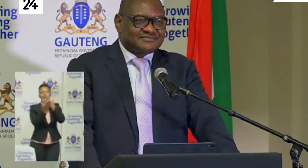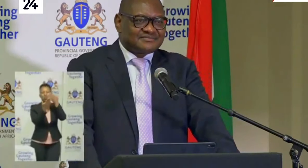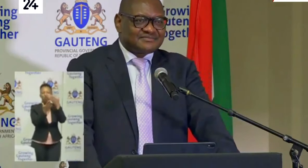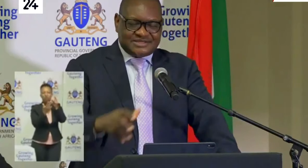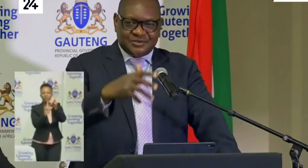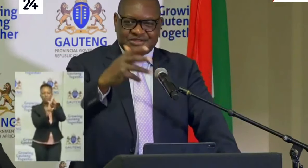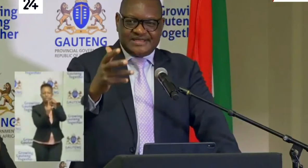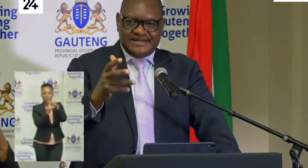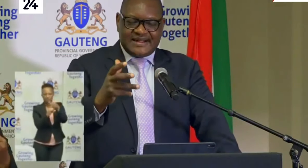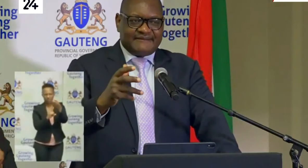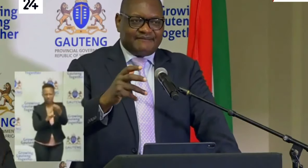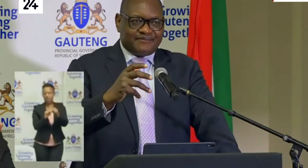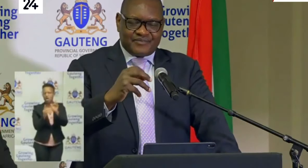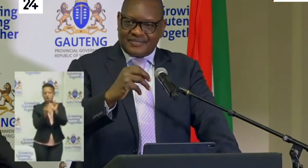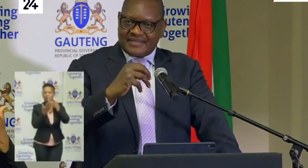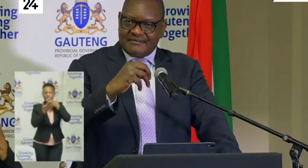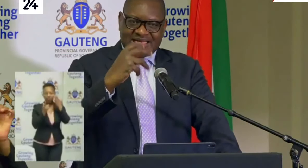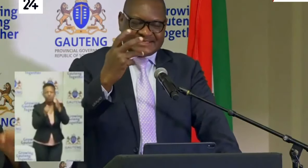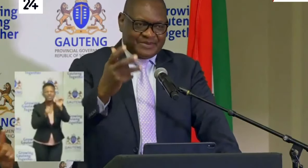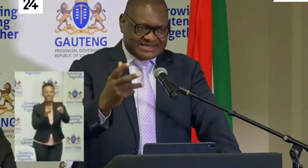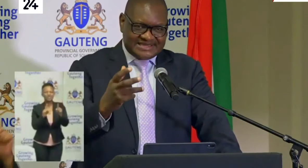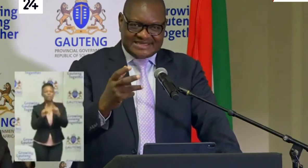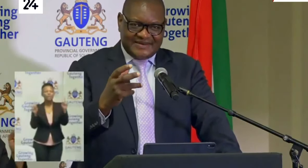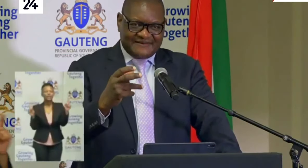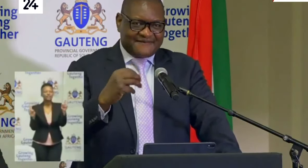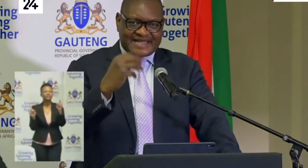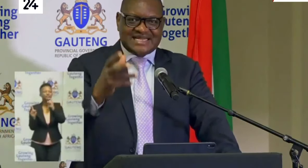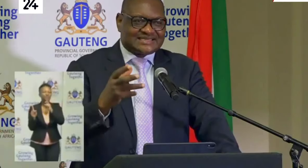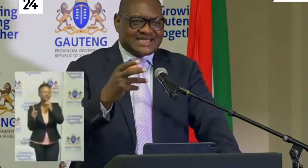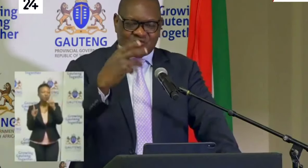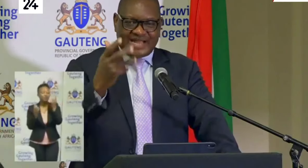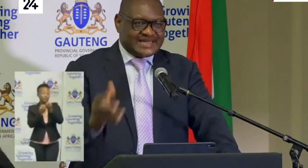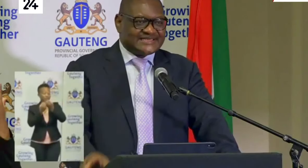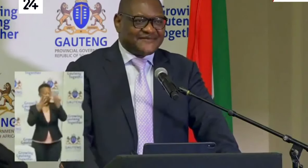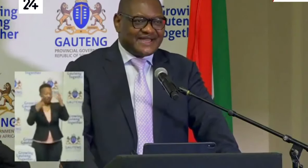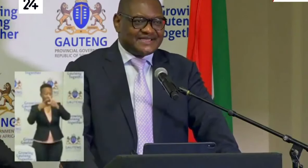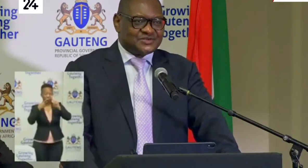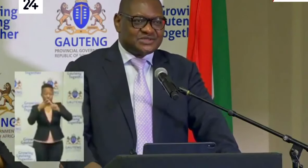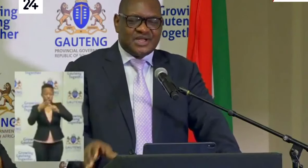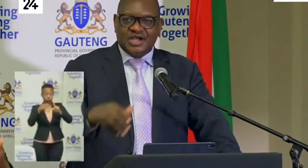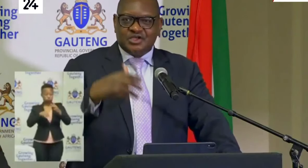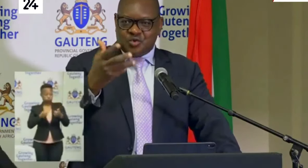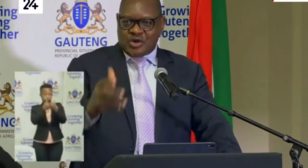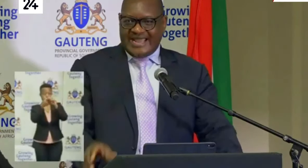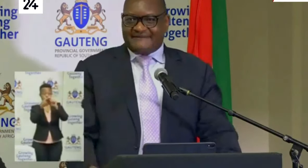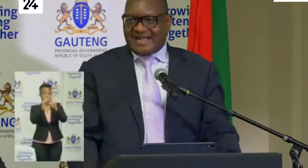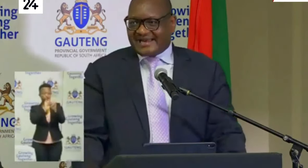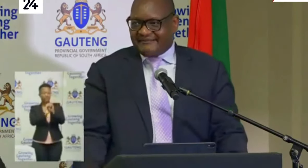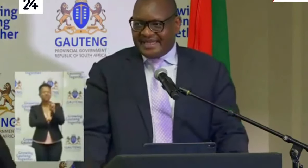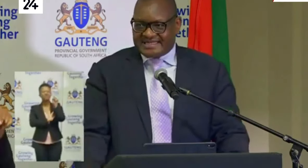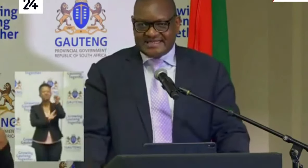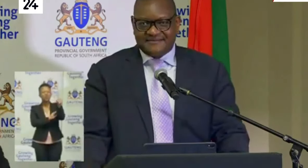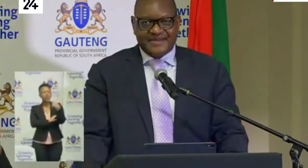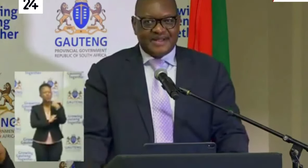But using a multiplicity of factors that we identify to look at